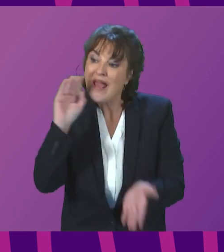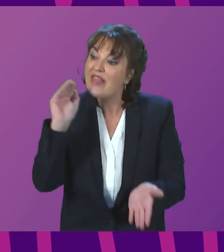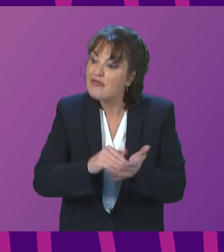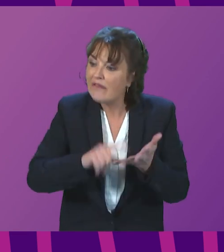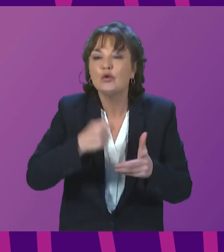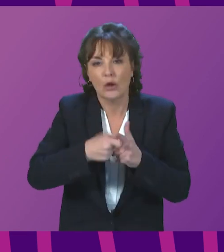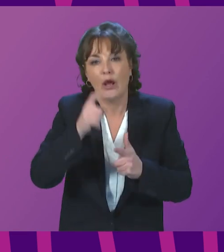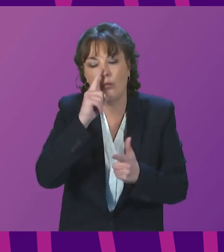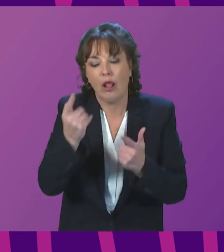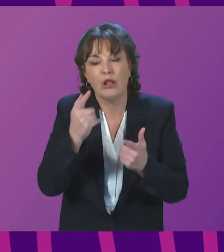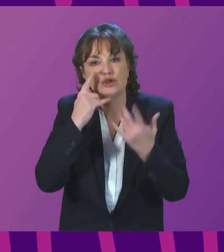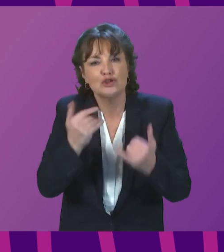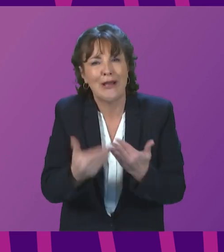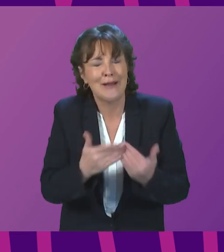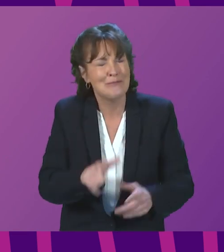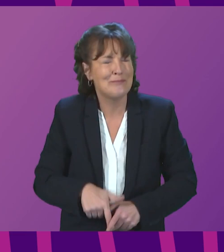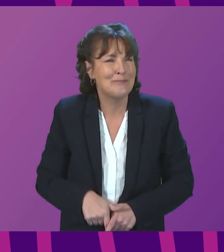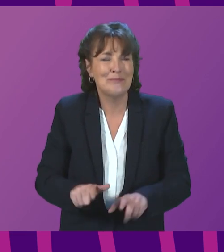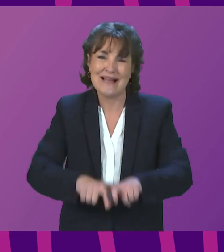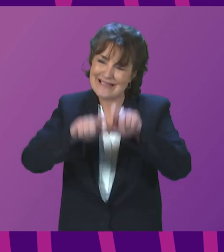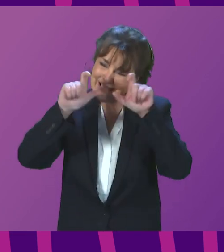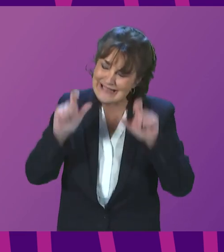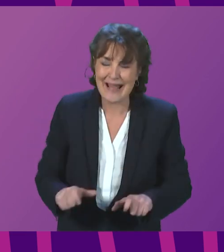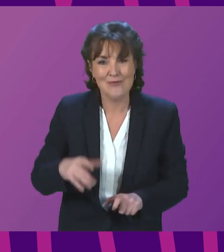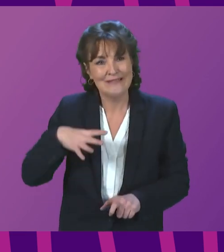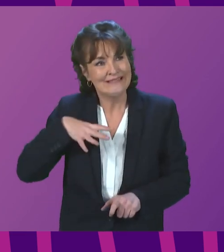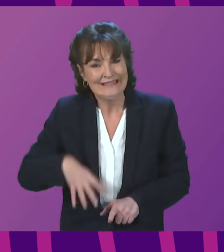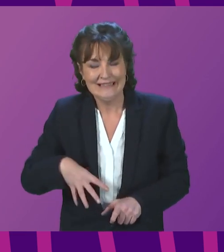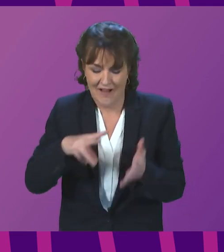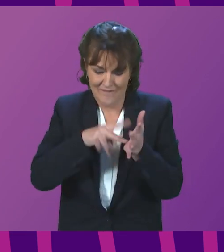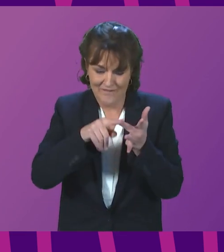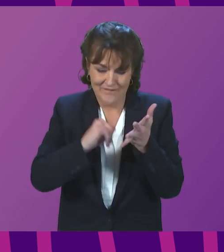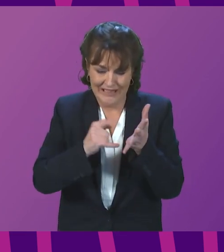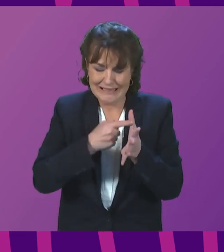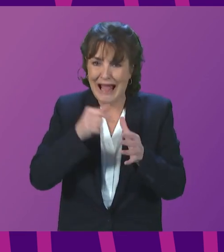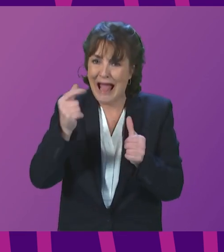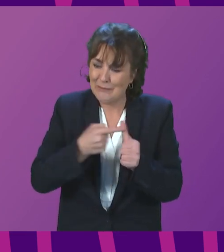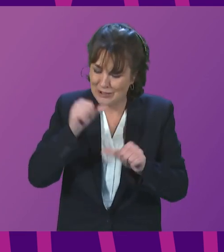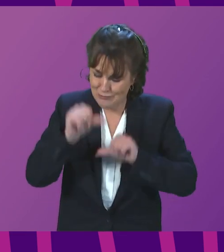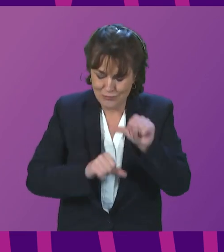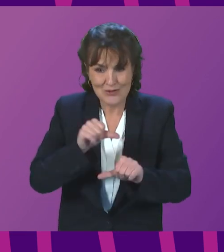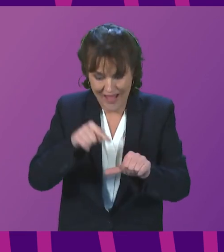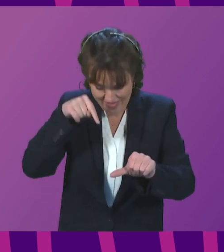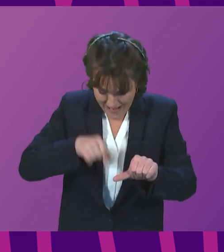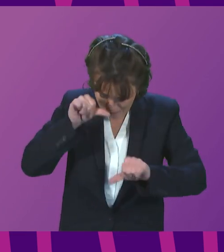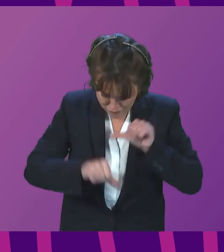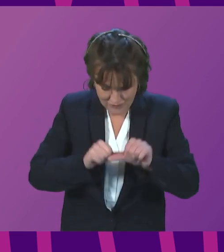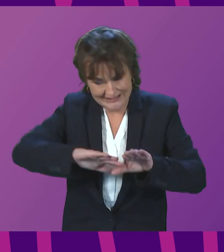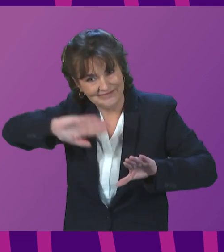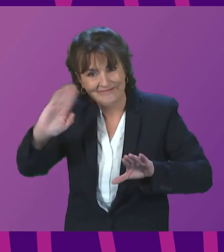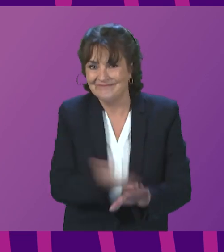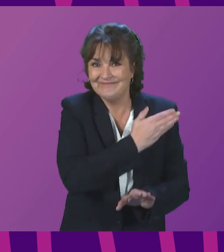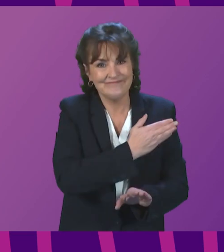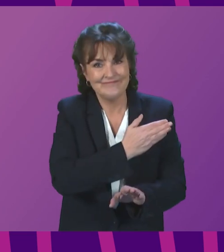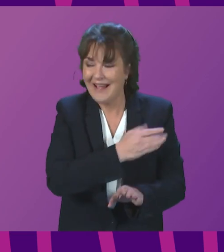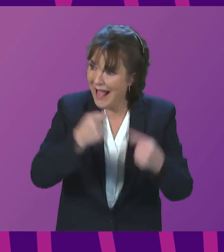requiring a visa application process, and that is not good enough. We need to waive that process, allow